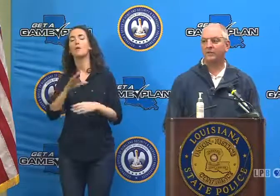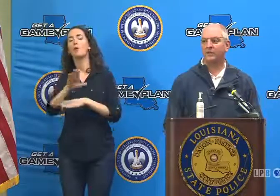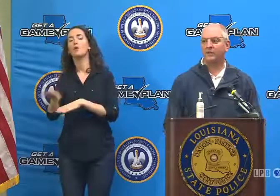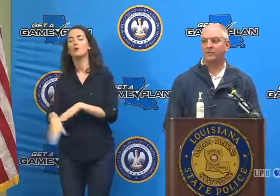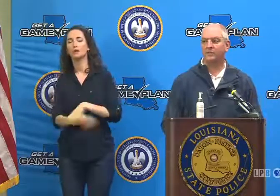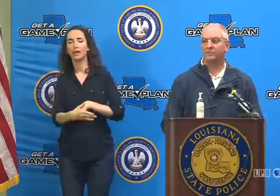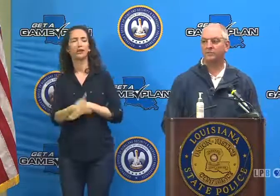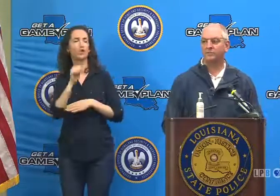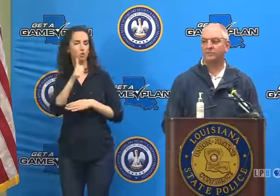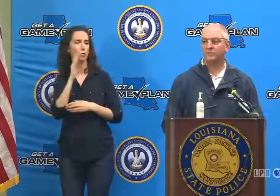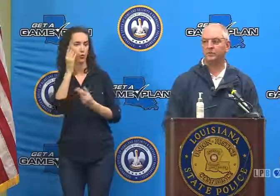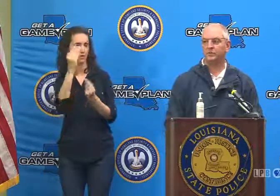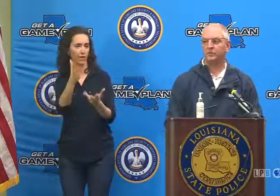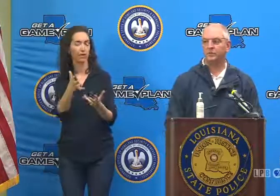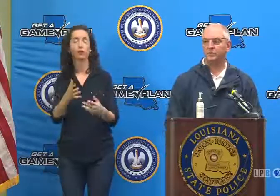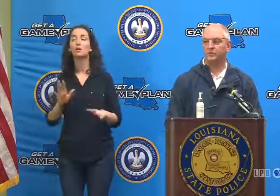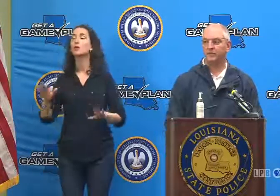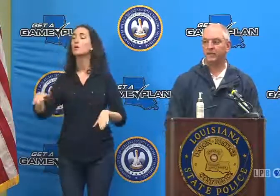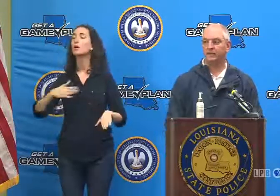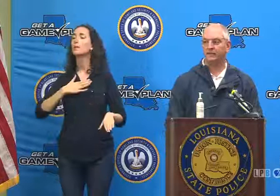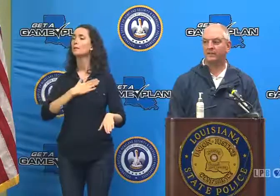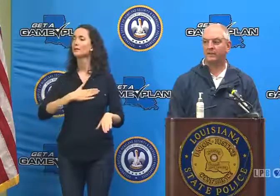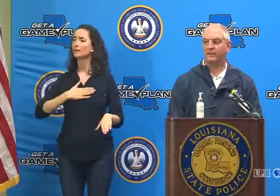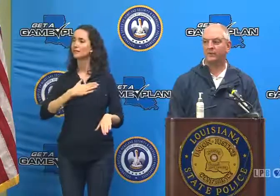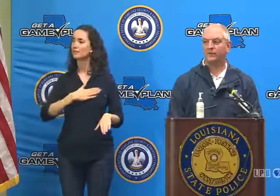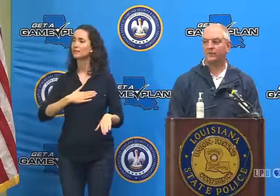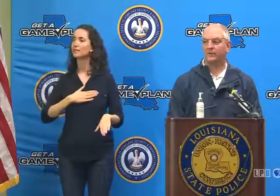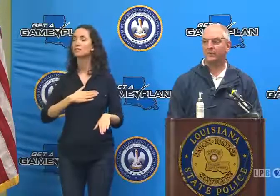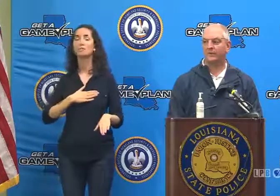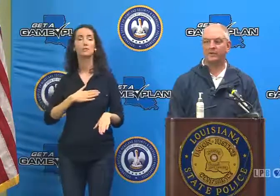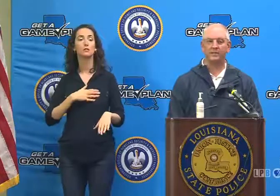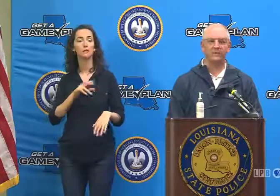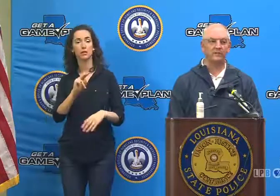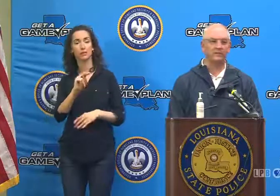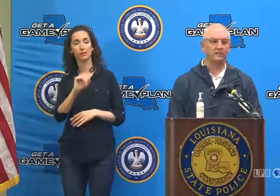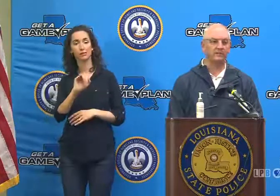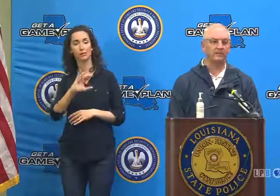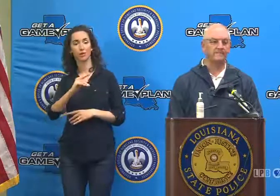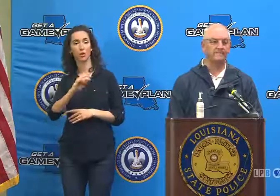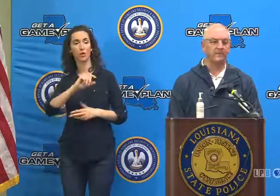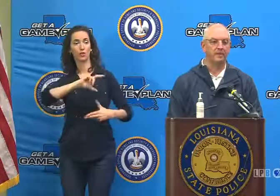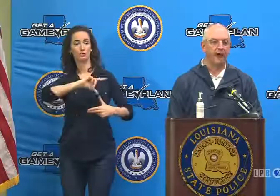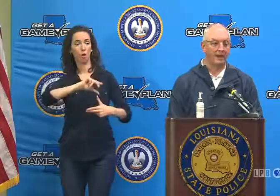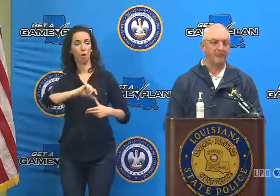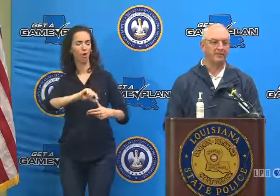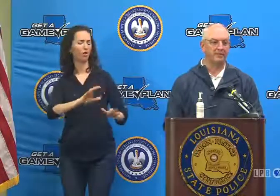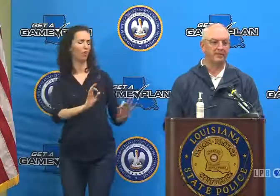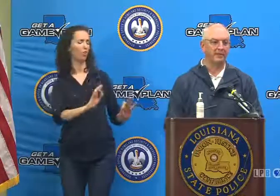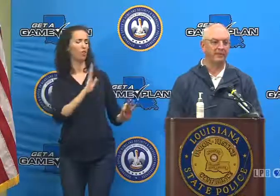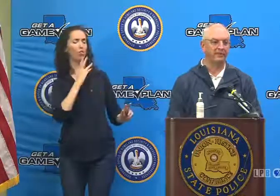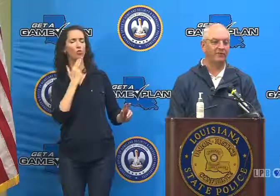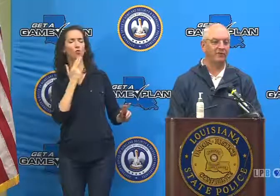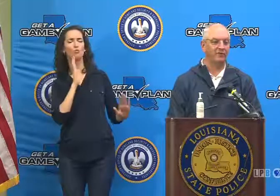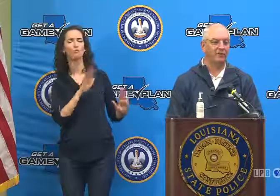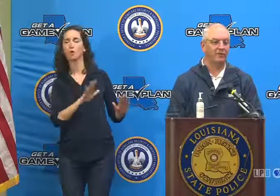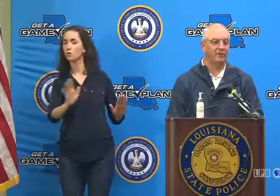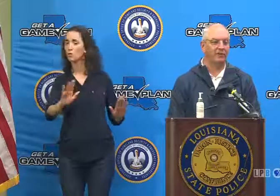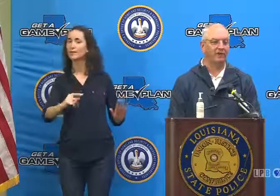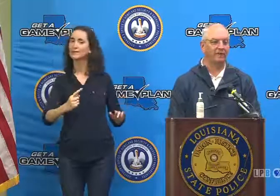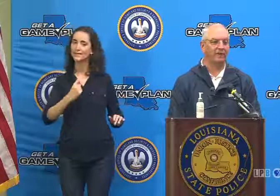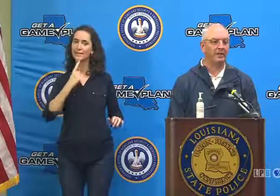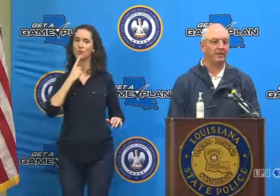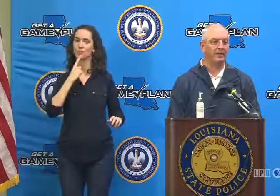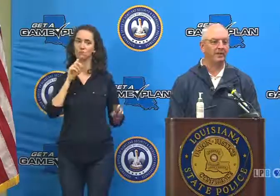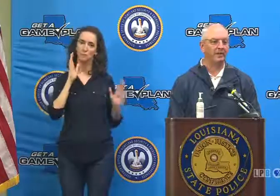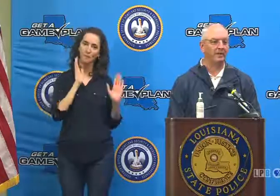I do want to encourage people to to take the threats from Nicholas very seriously. Obviously, if you and